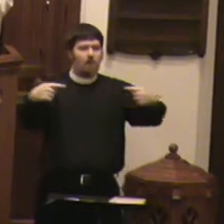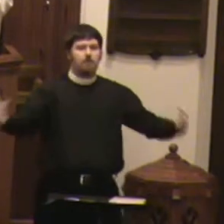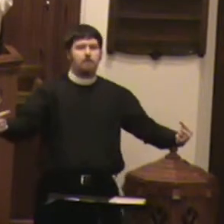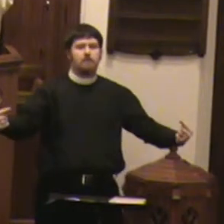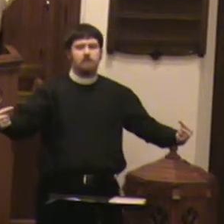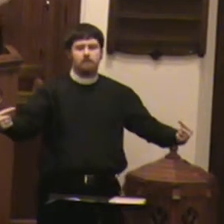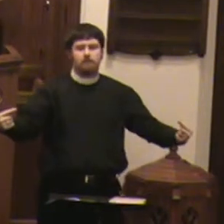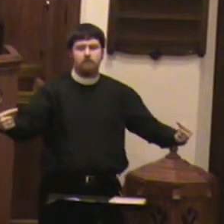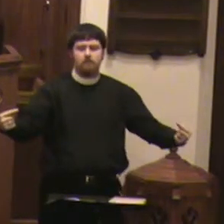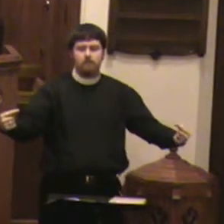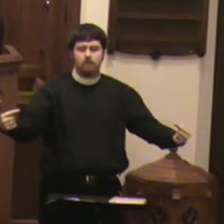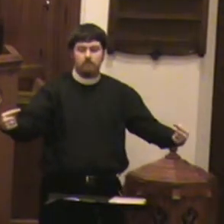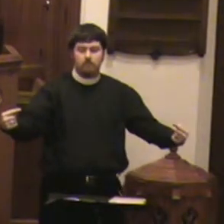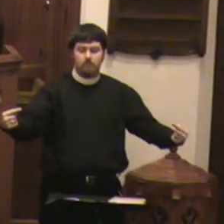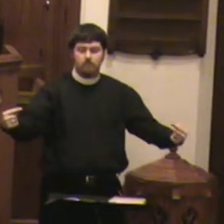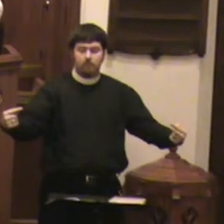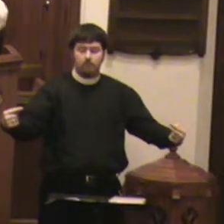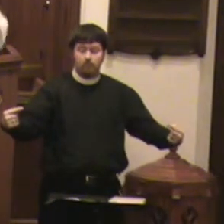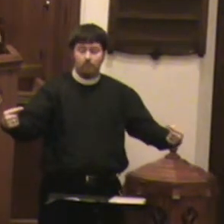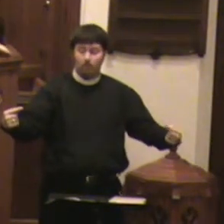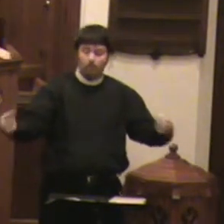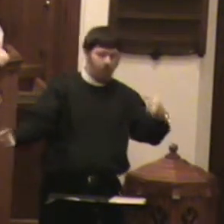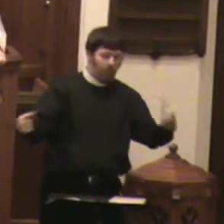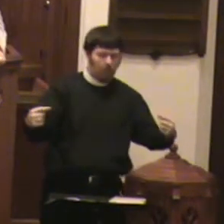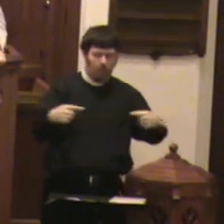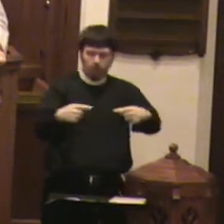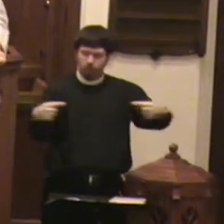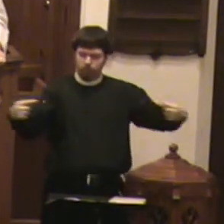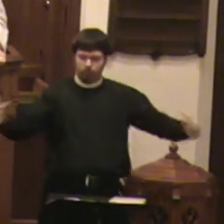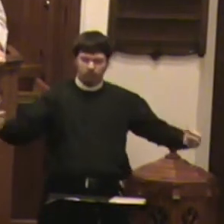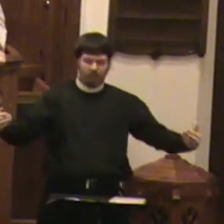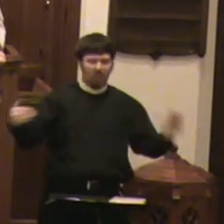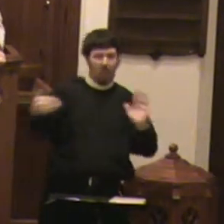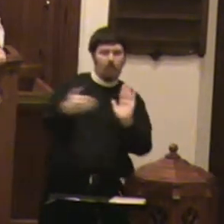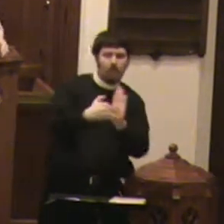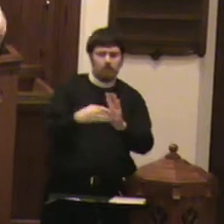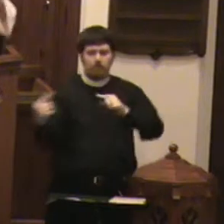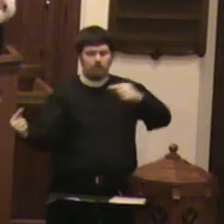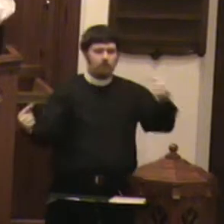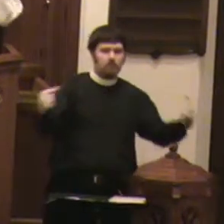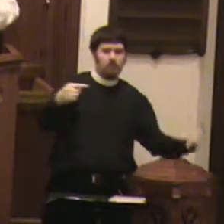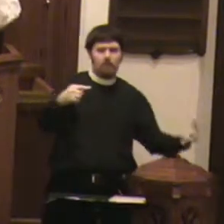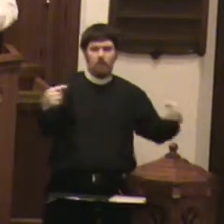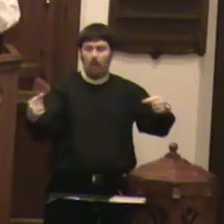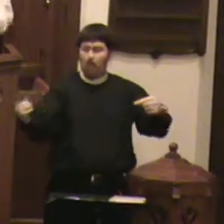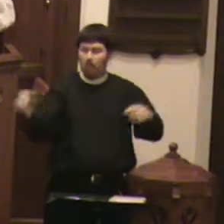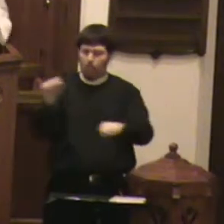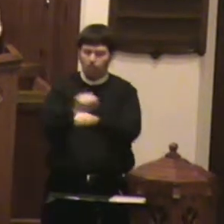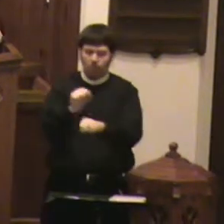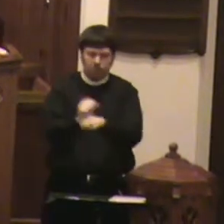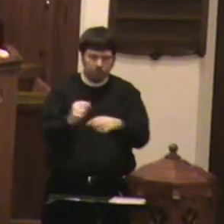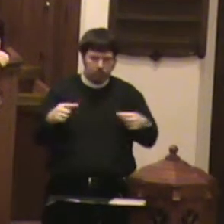And so they are opposing one of them. They work against each other.